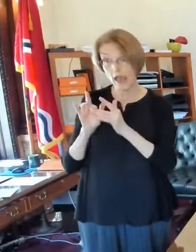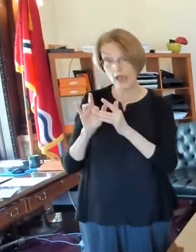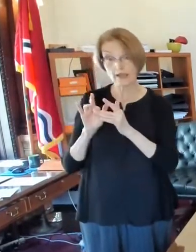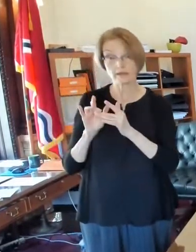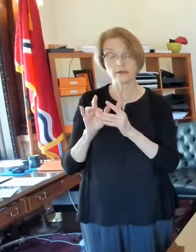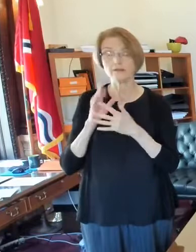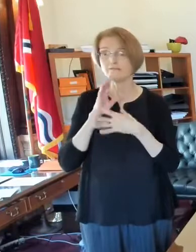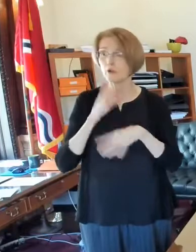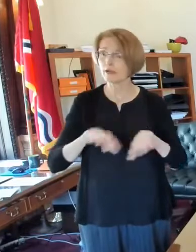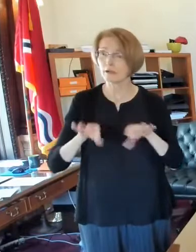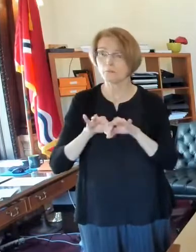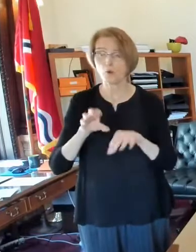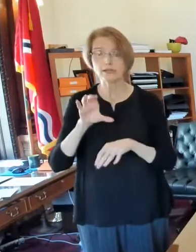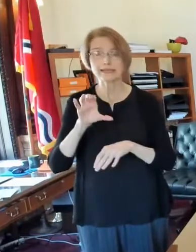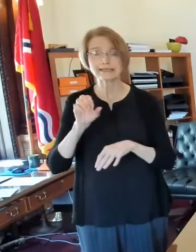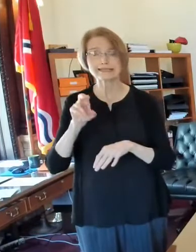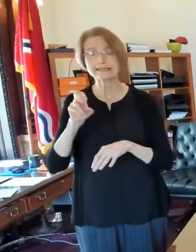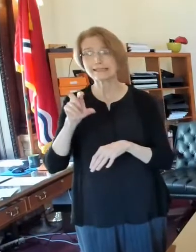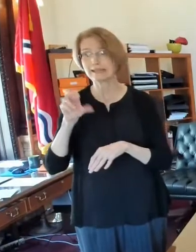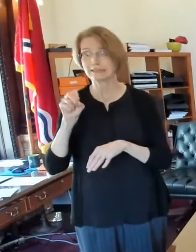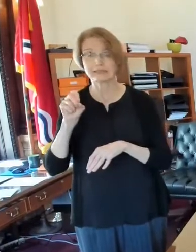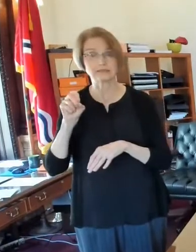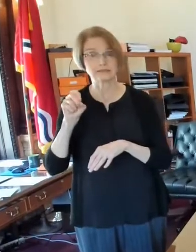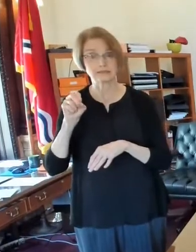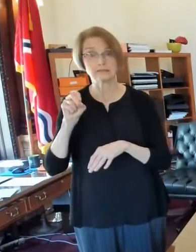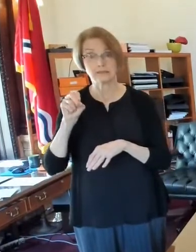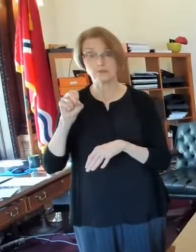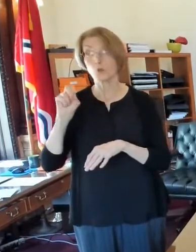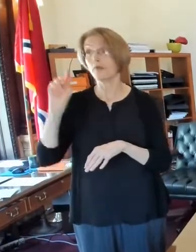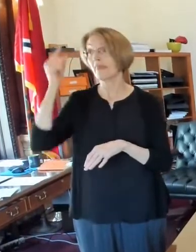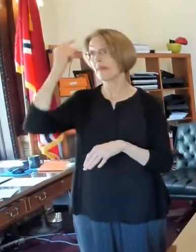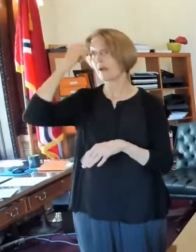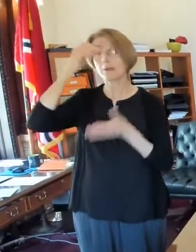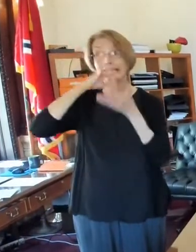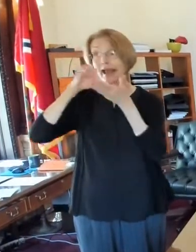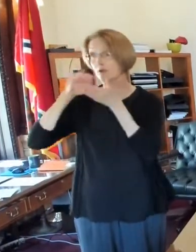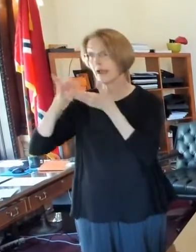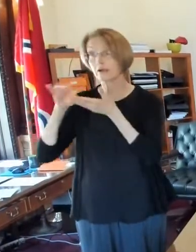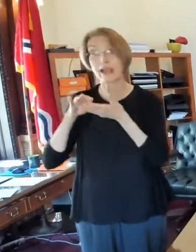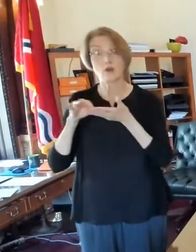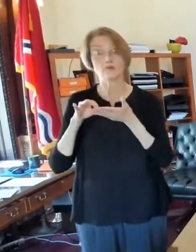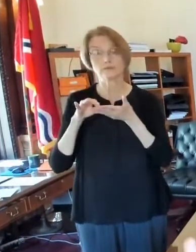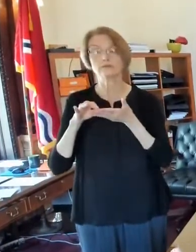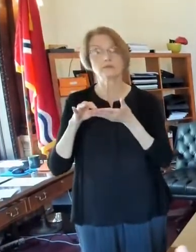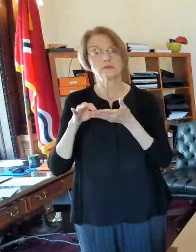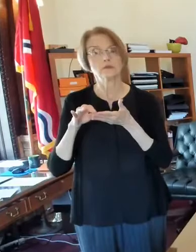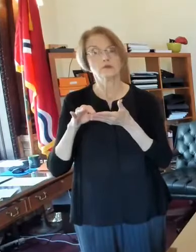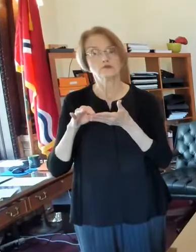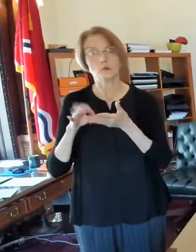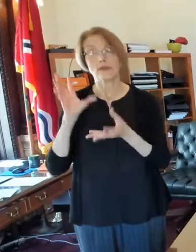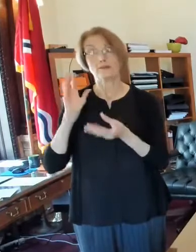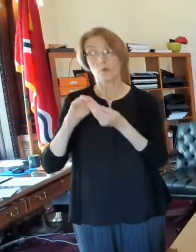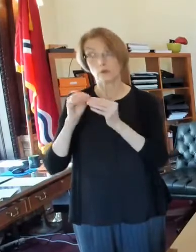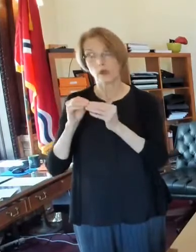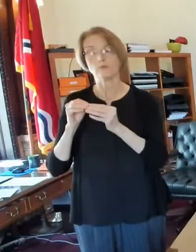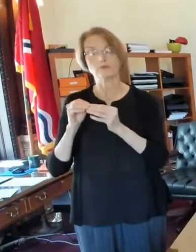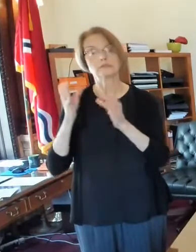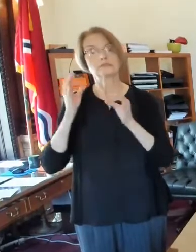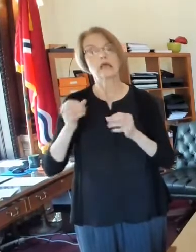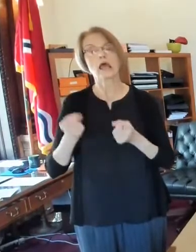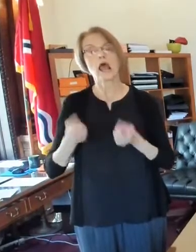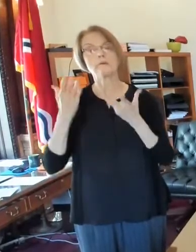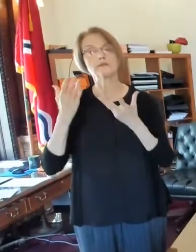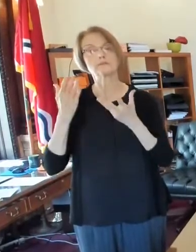important, uh, to the federal funding that your city gets for the next 10 years. So